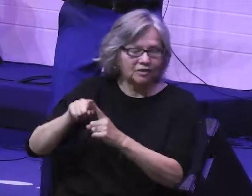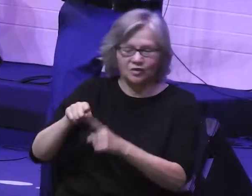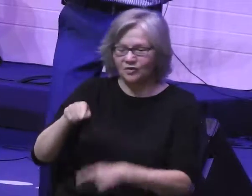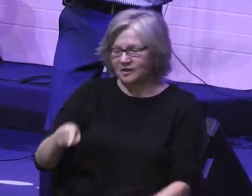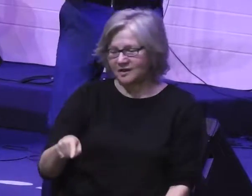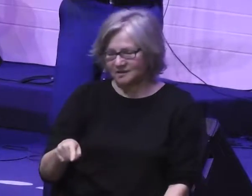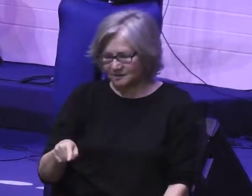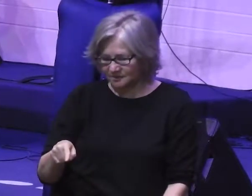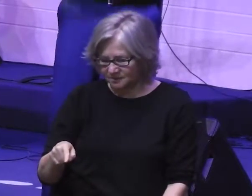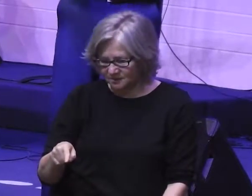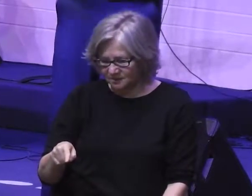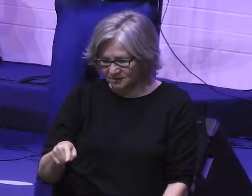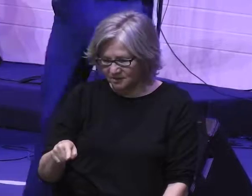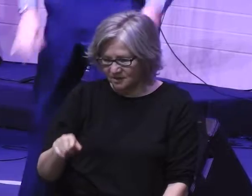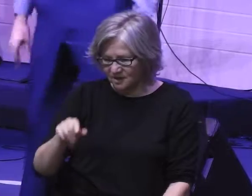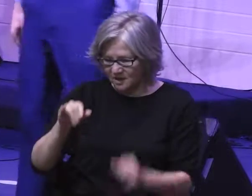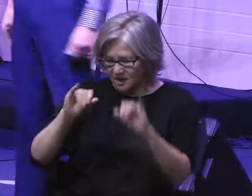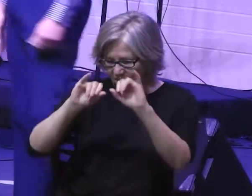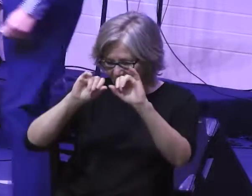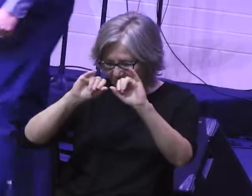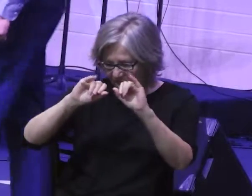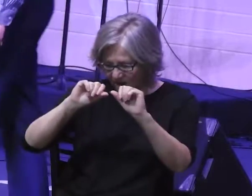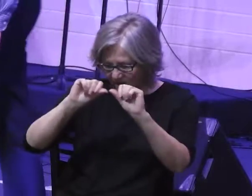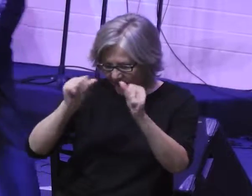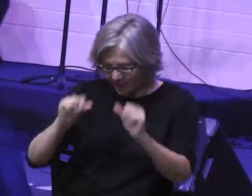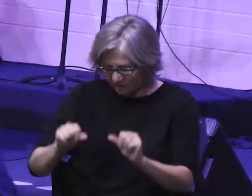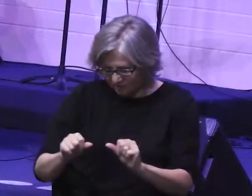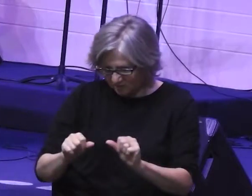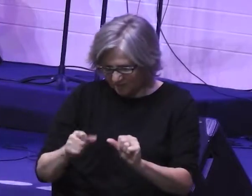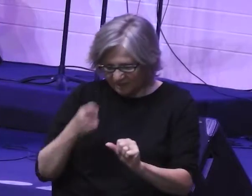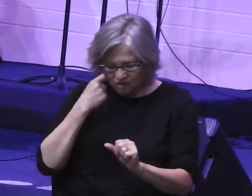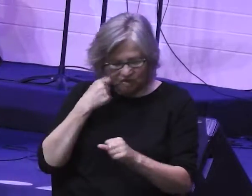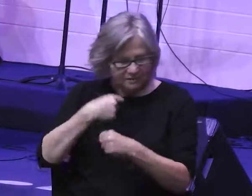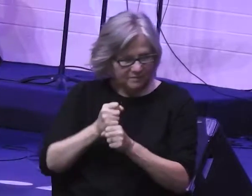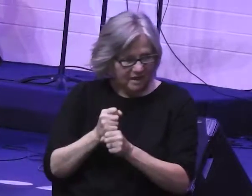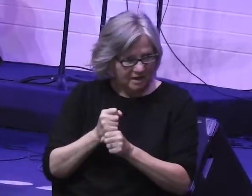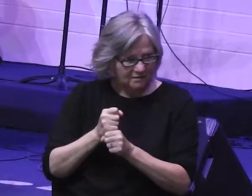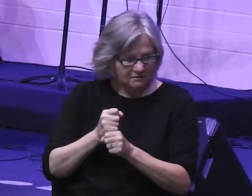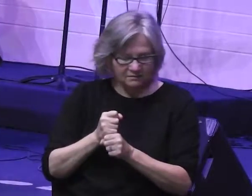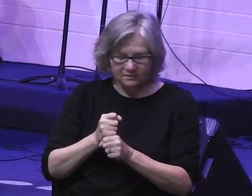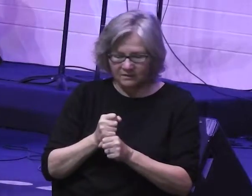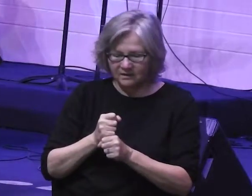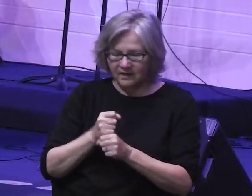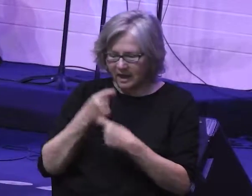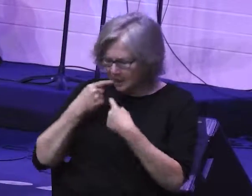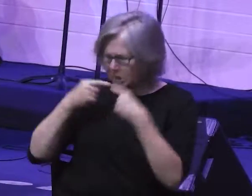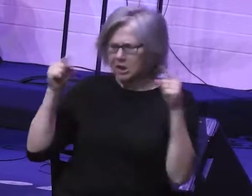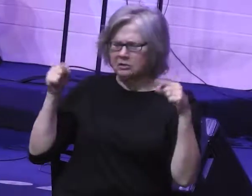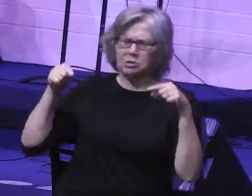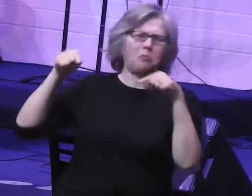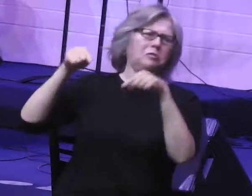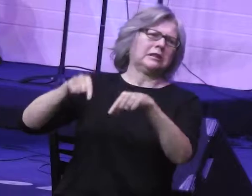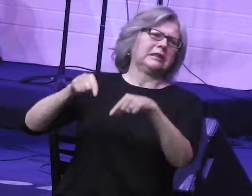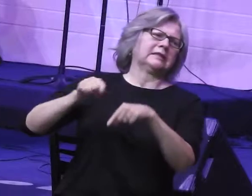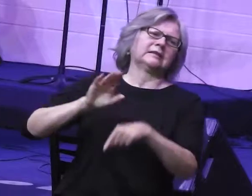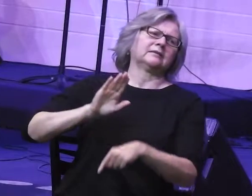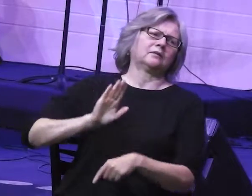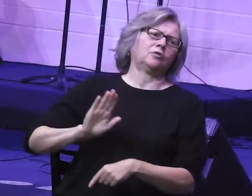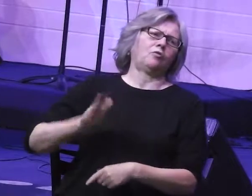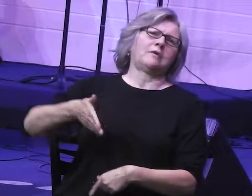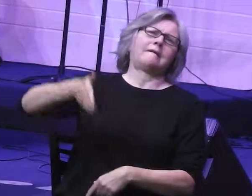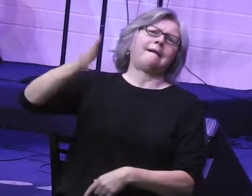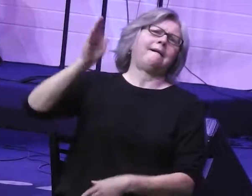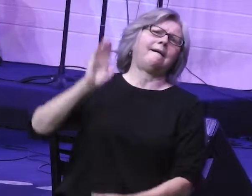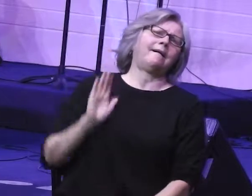this lifeless idol that they just made with their own hands. And then they say, this is your God, O